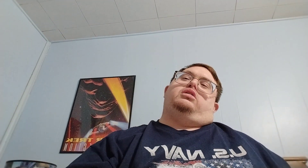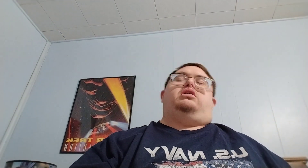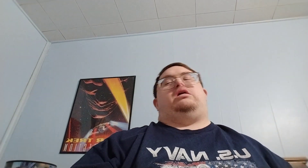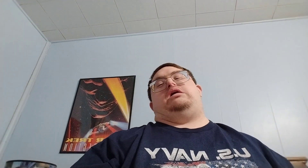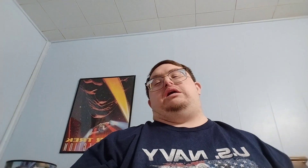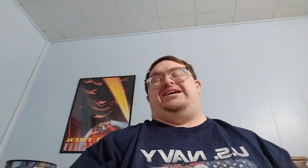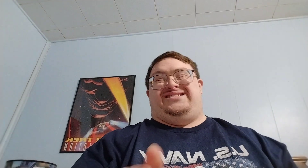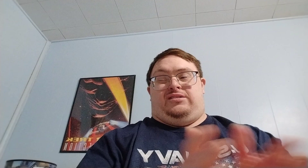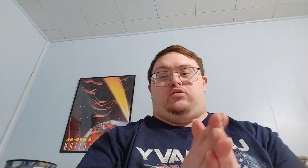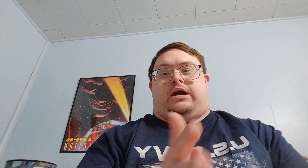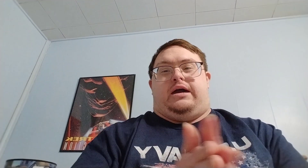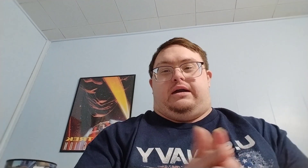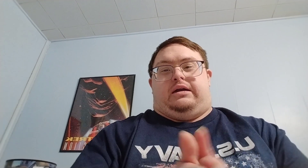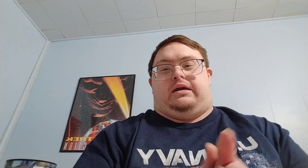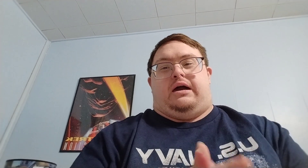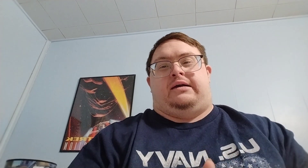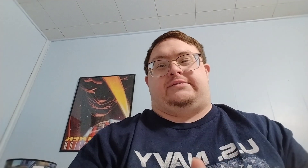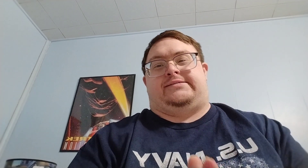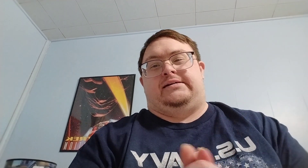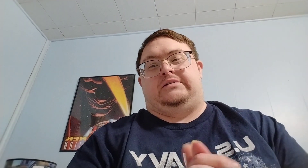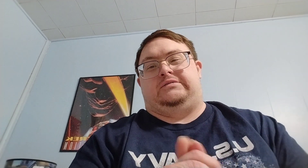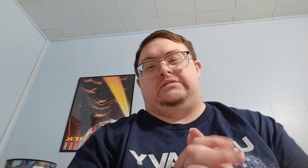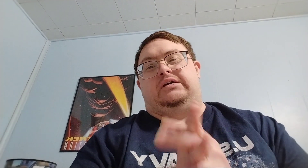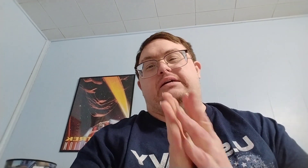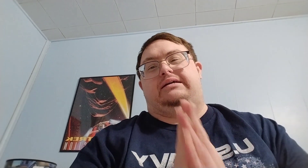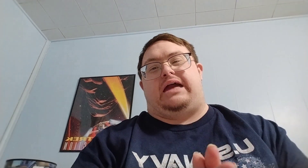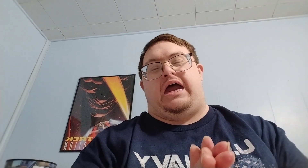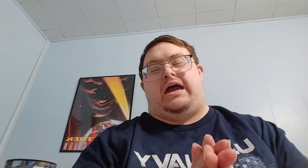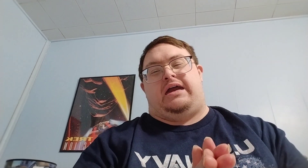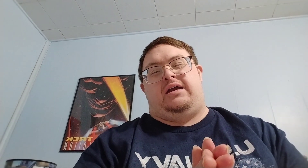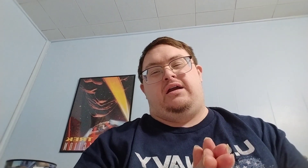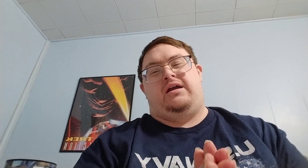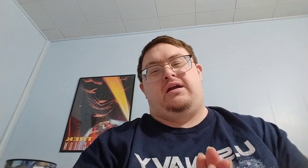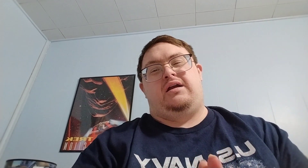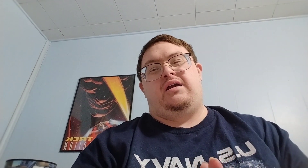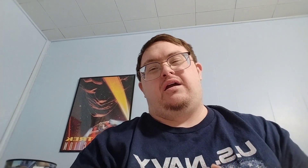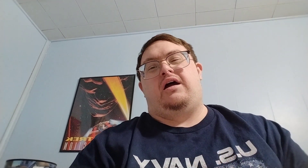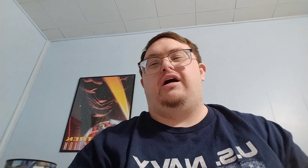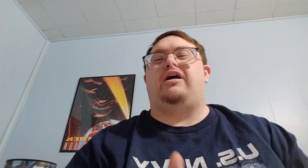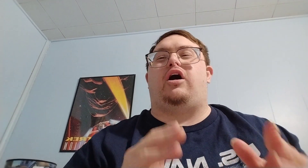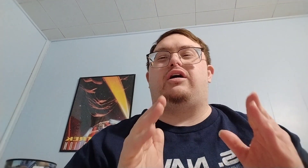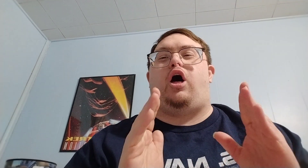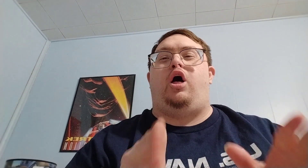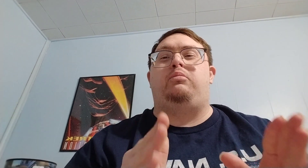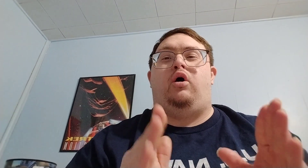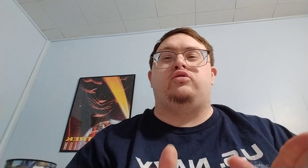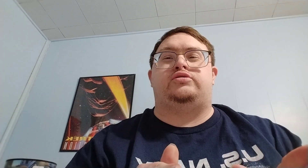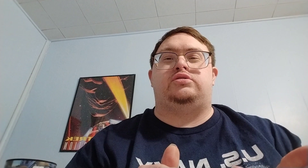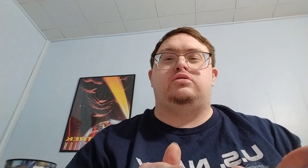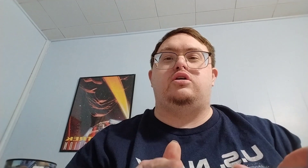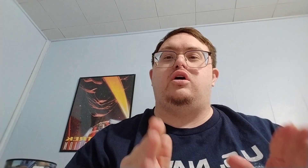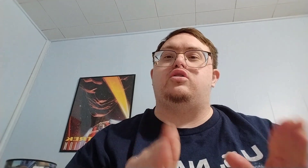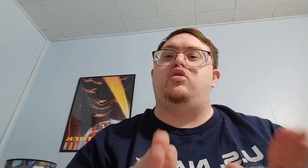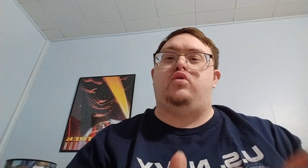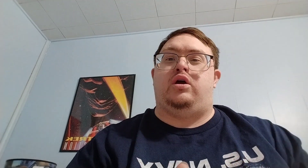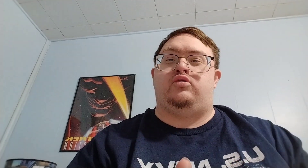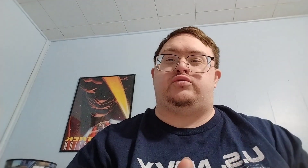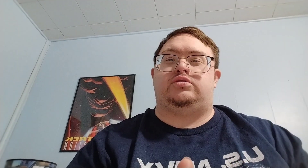And okay guys. Yay. And almost New Year's.